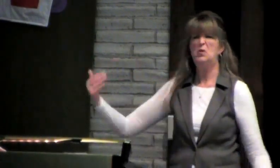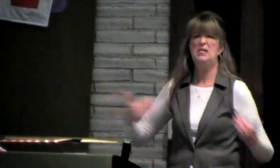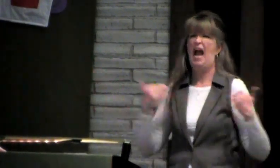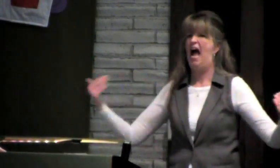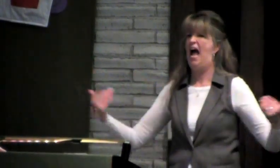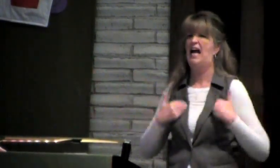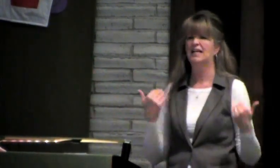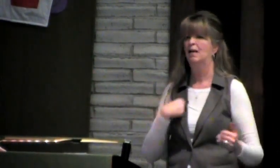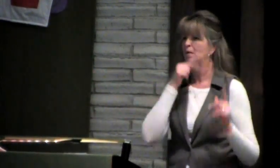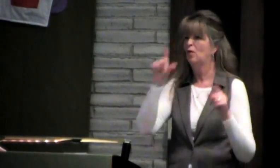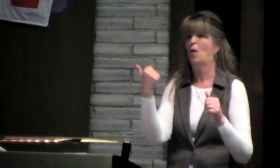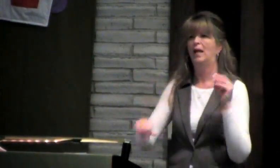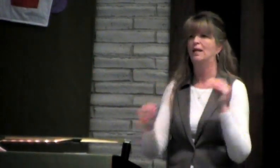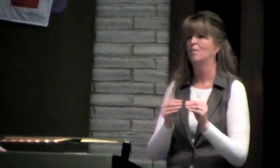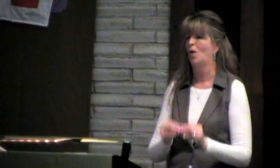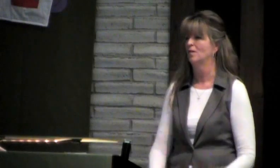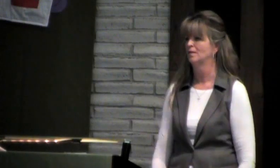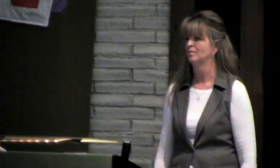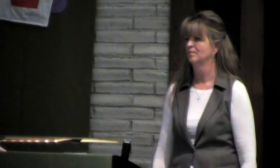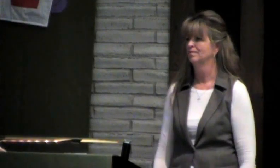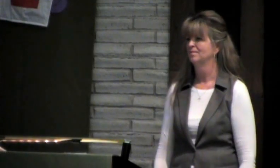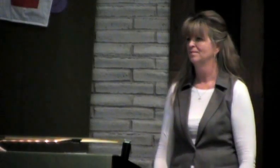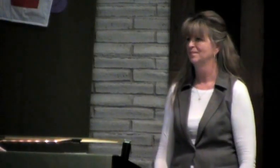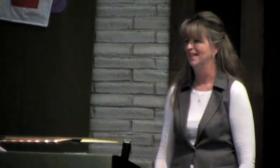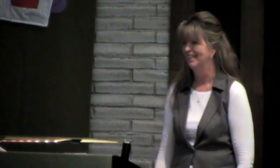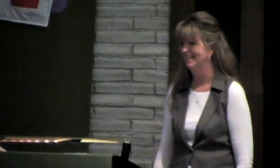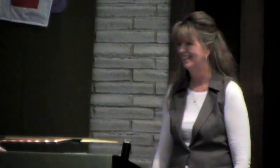there are too young. I'm not going to that church anymore.